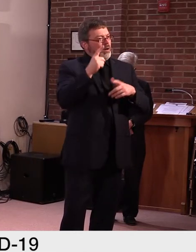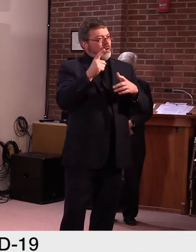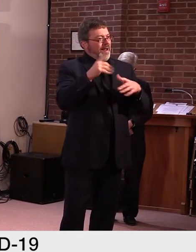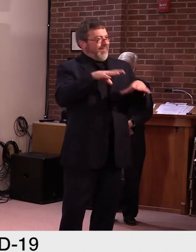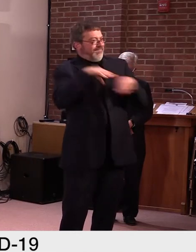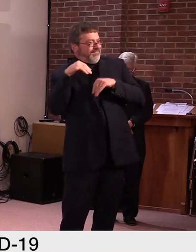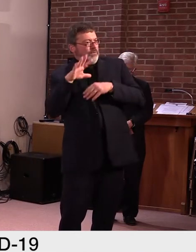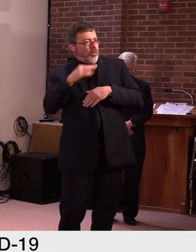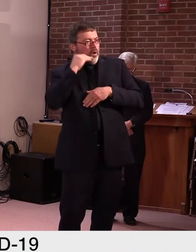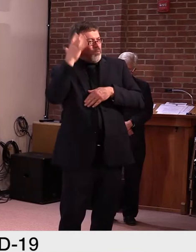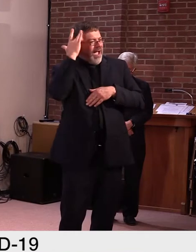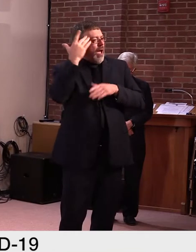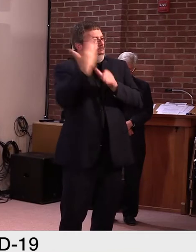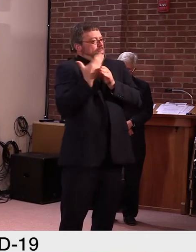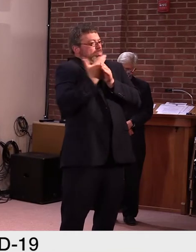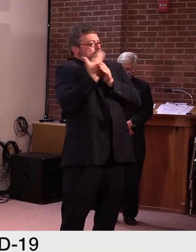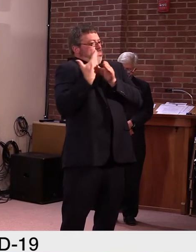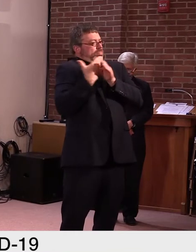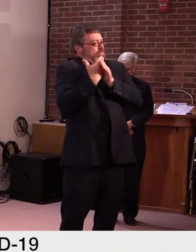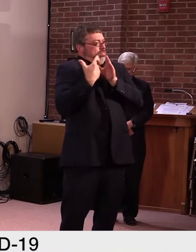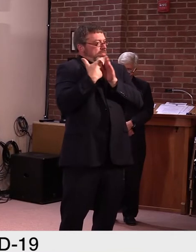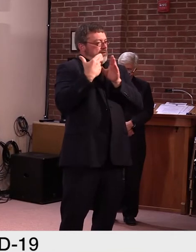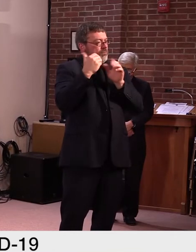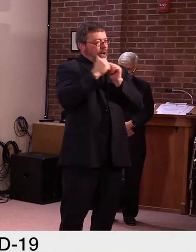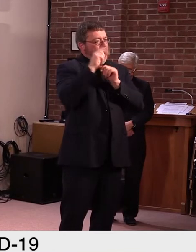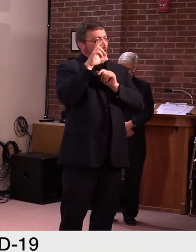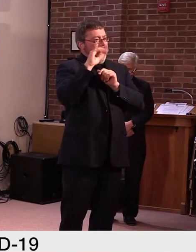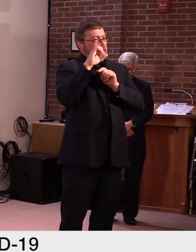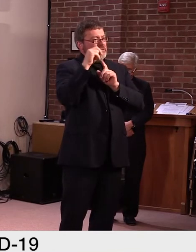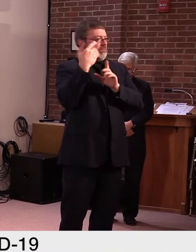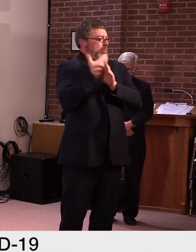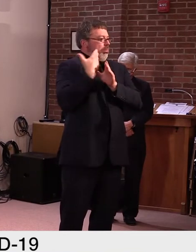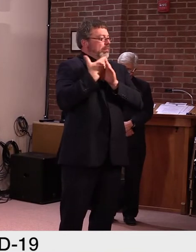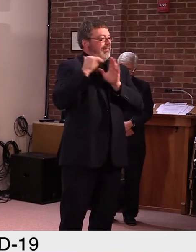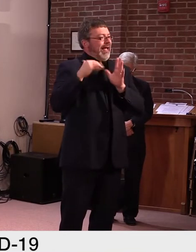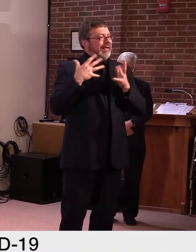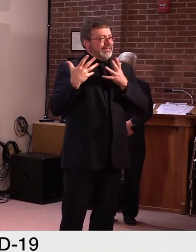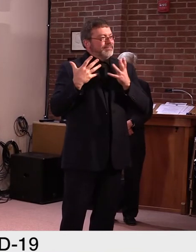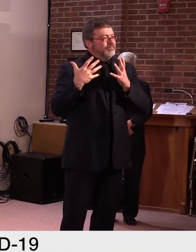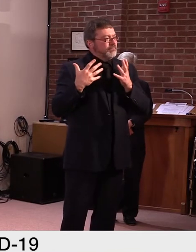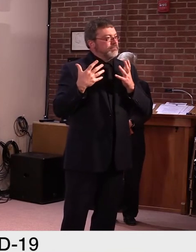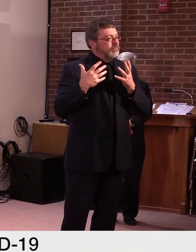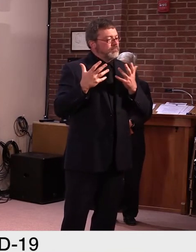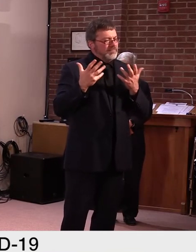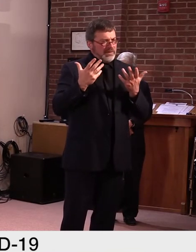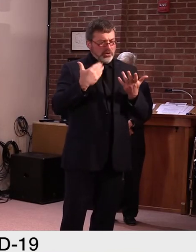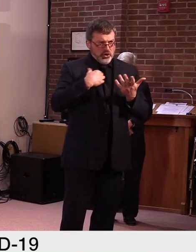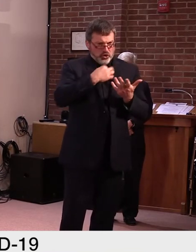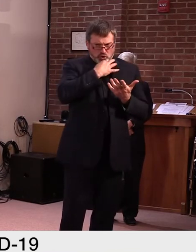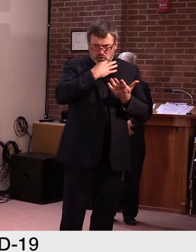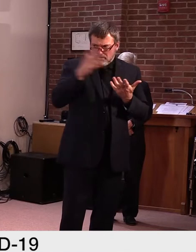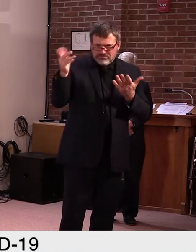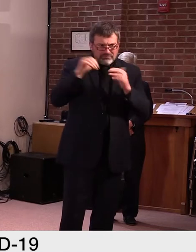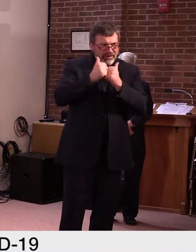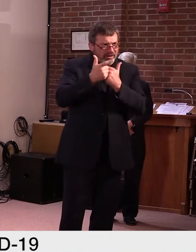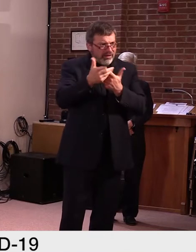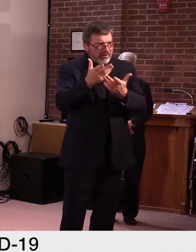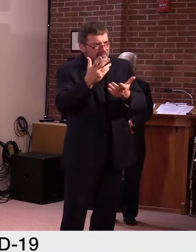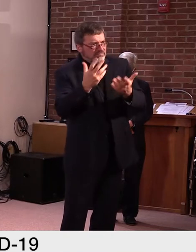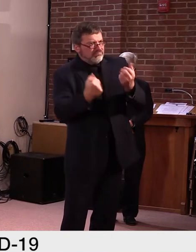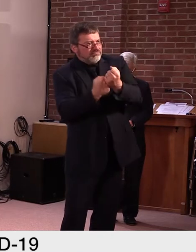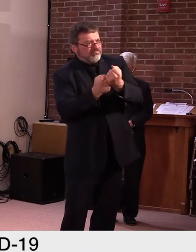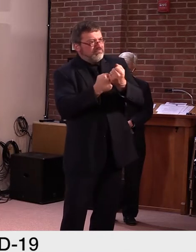action to prevent things like this from happening. Yeah. Um, you know, this is a, uh, a problem. As I said